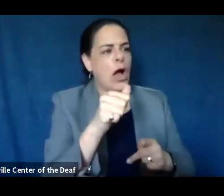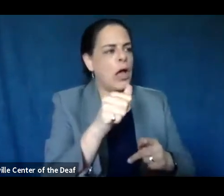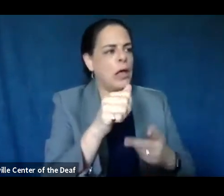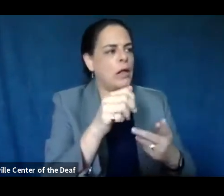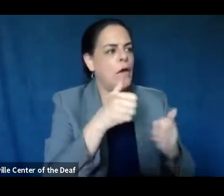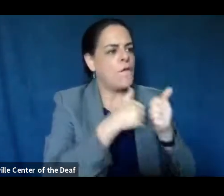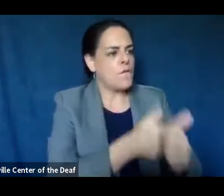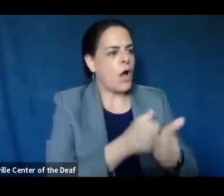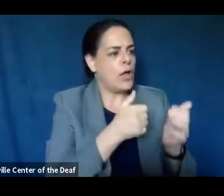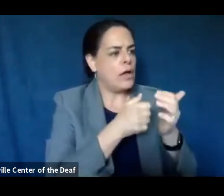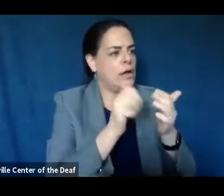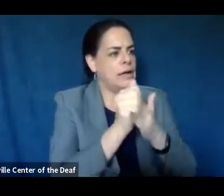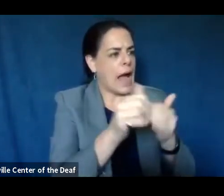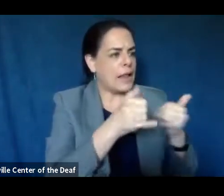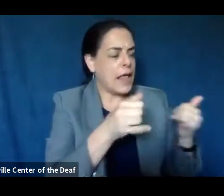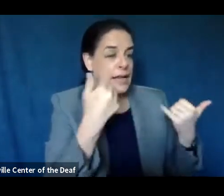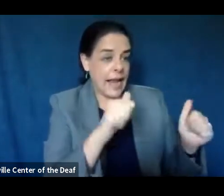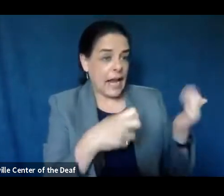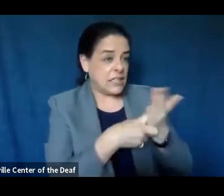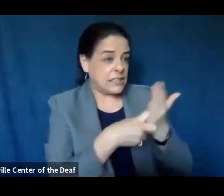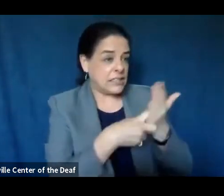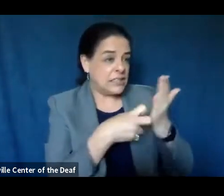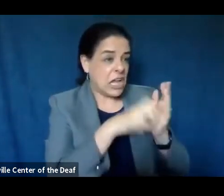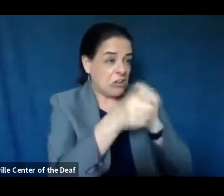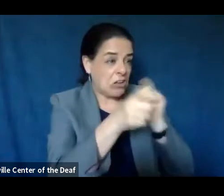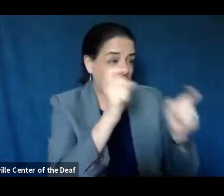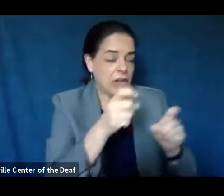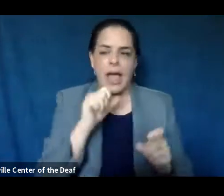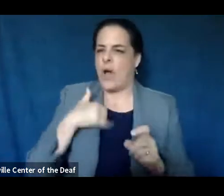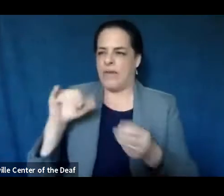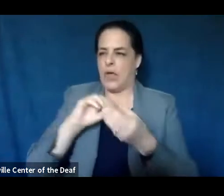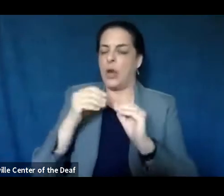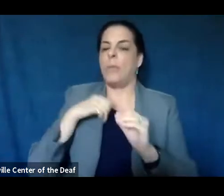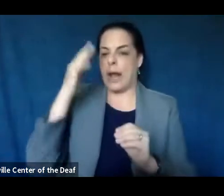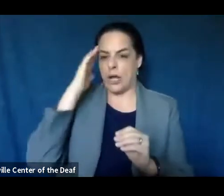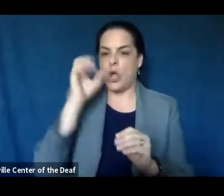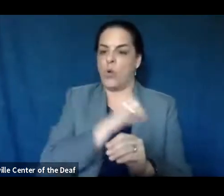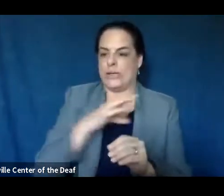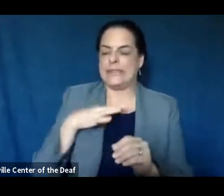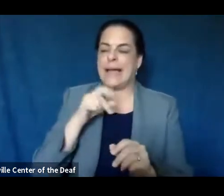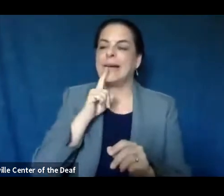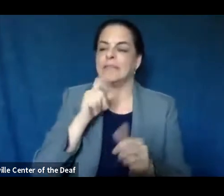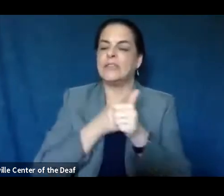issued? I don't have that number in front of me, but I know the staff's following up with those.